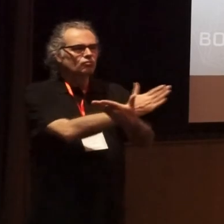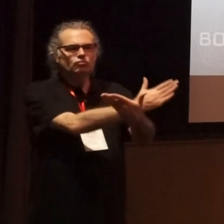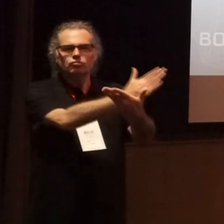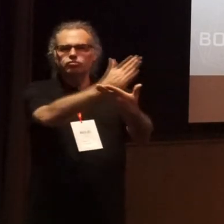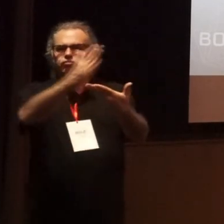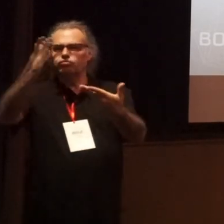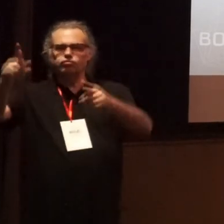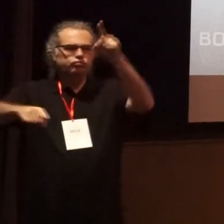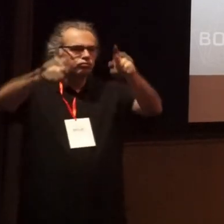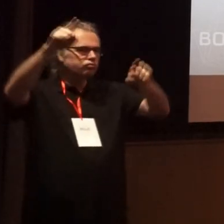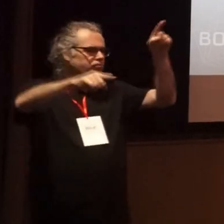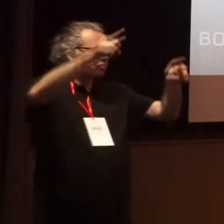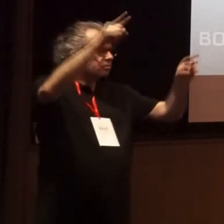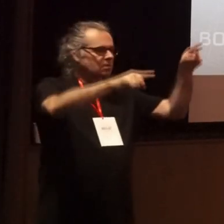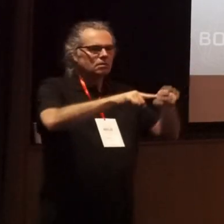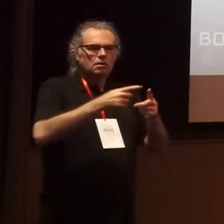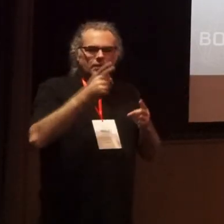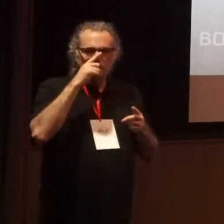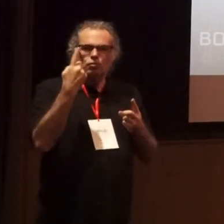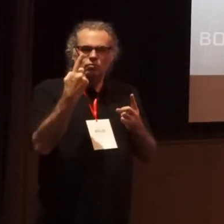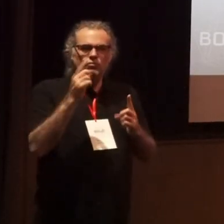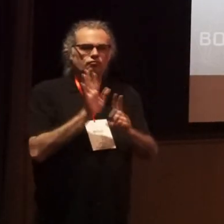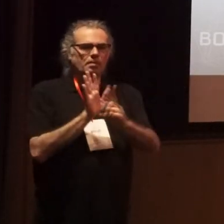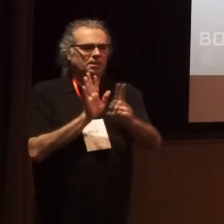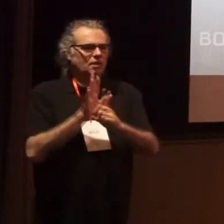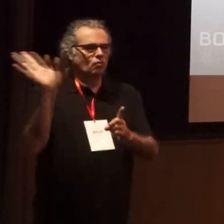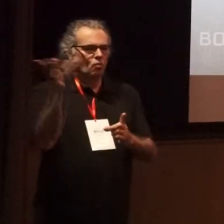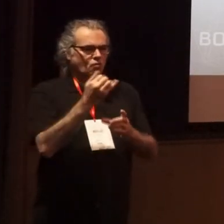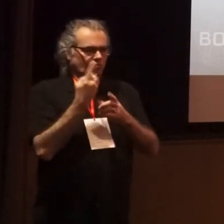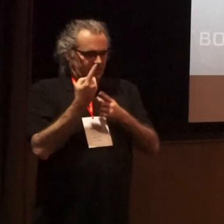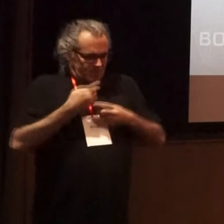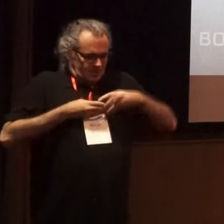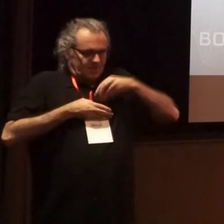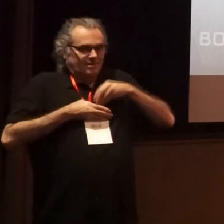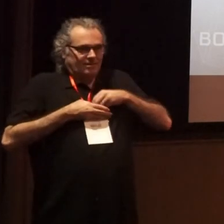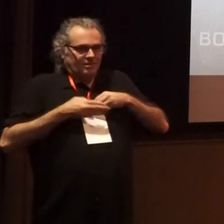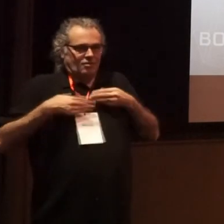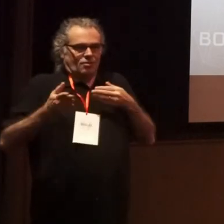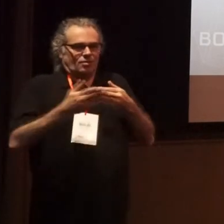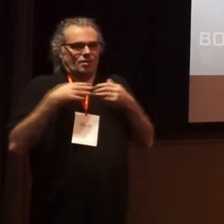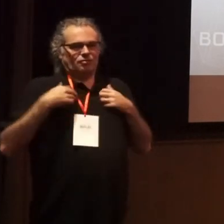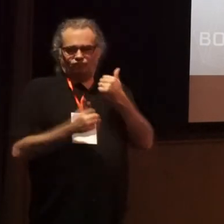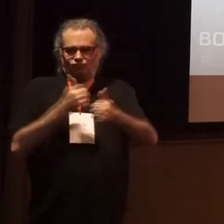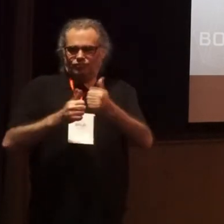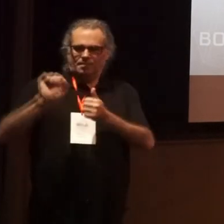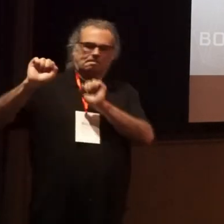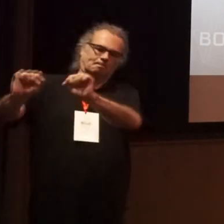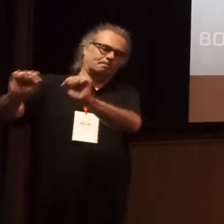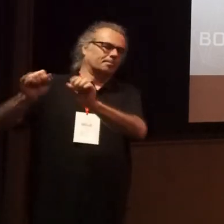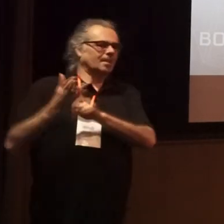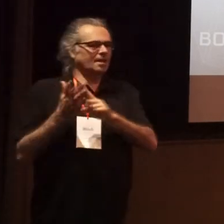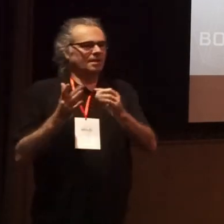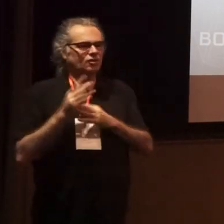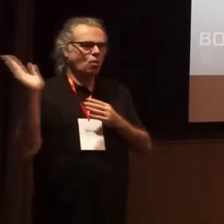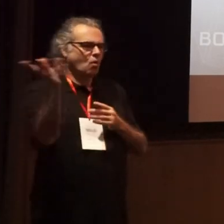express that creativity which is in each and every one of us in closing can I congratulate everyone involved